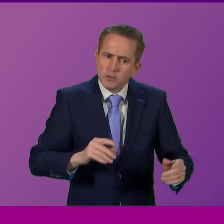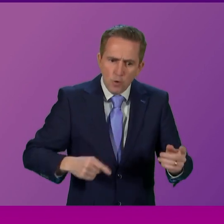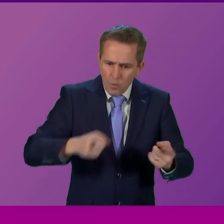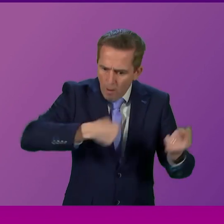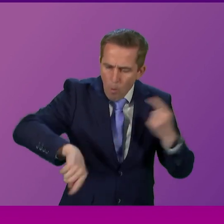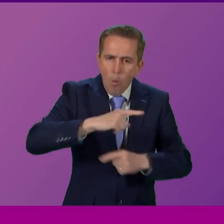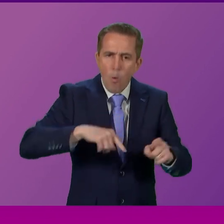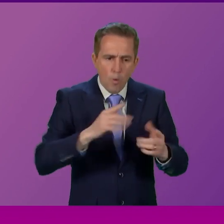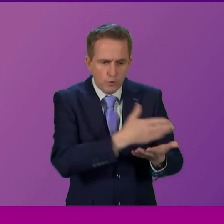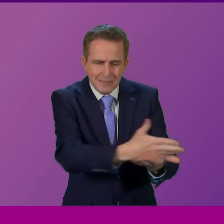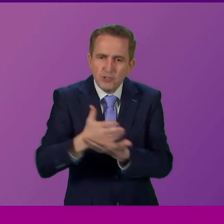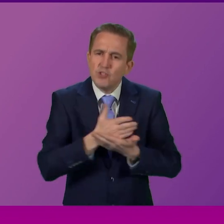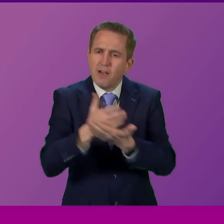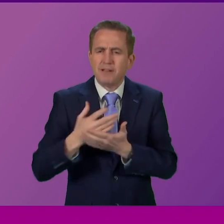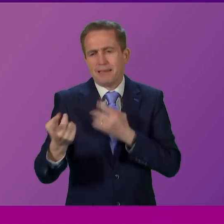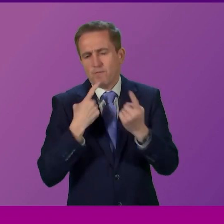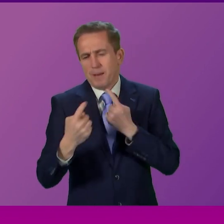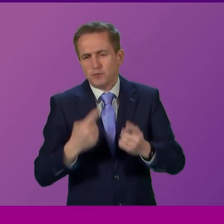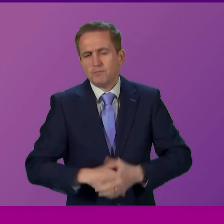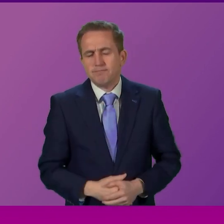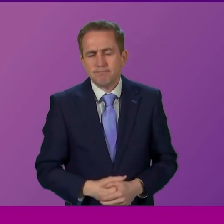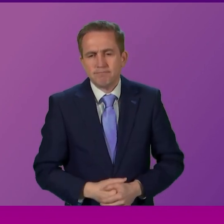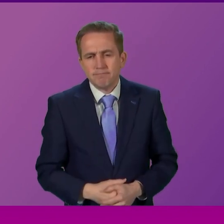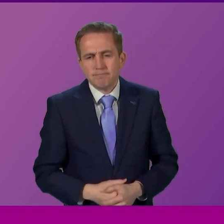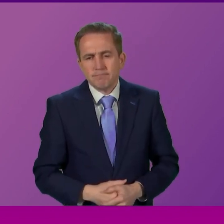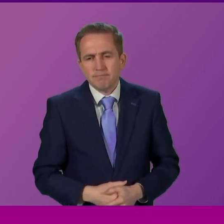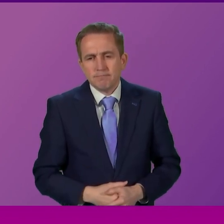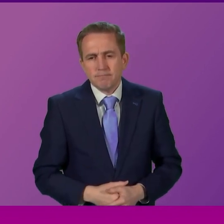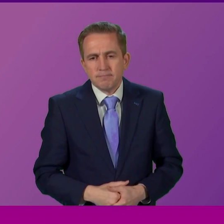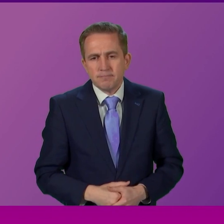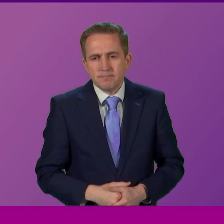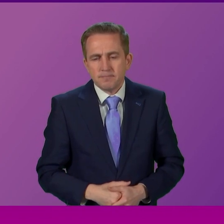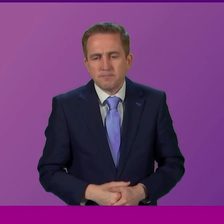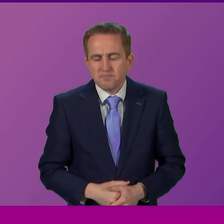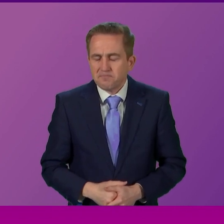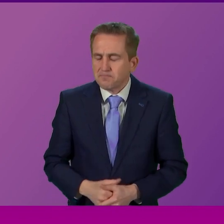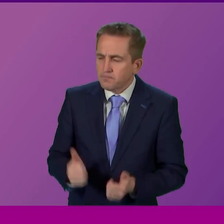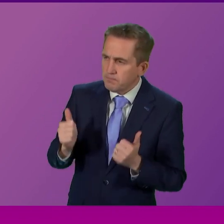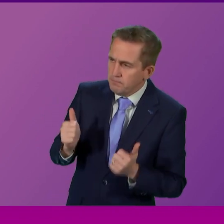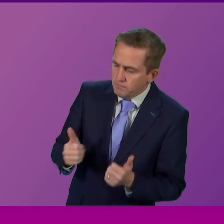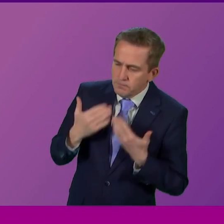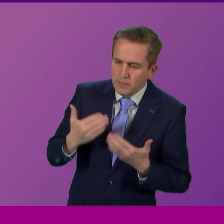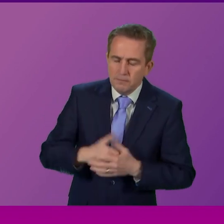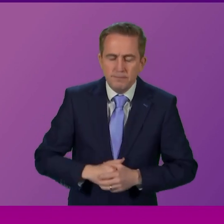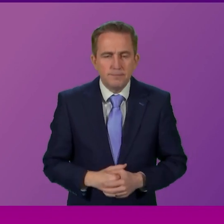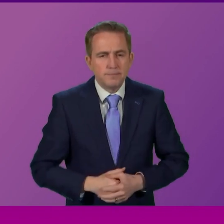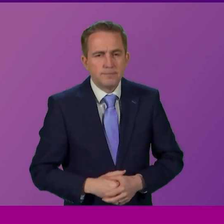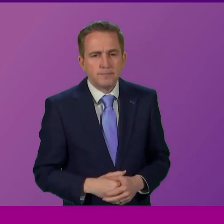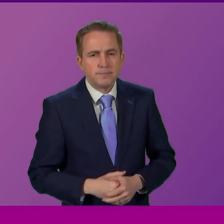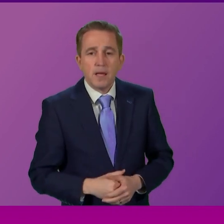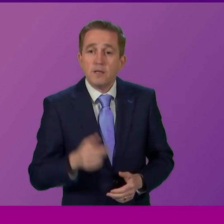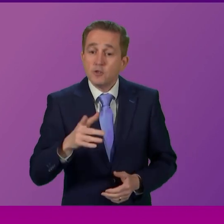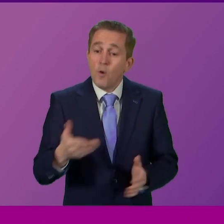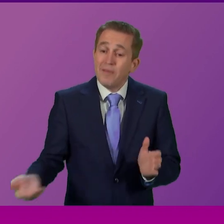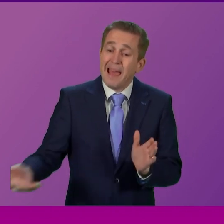deterrence but with the public more widely. Paul Cain to be followed by Rona Mackay Thank you Presiding Officer. In relation to the additional